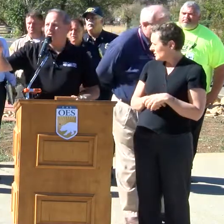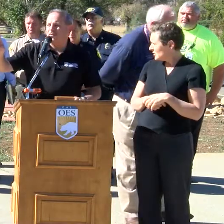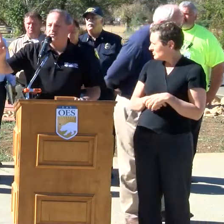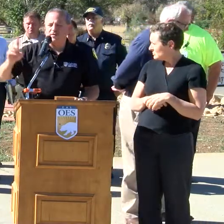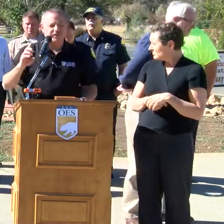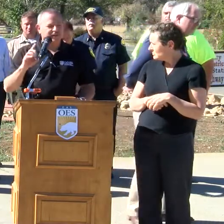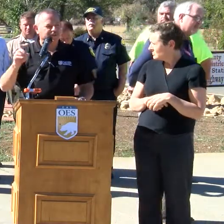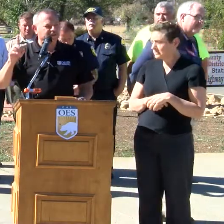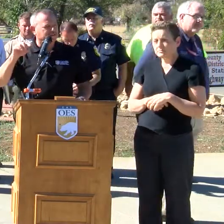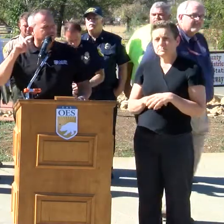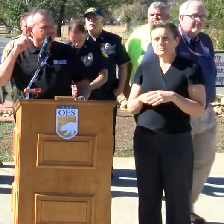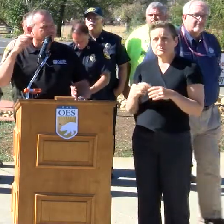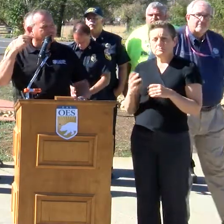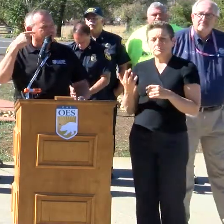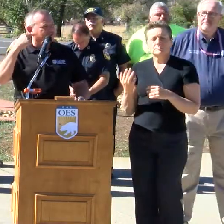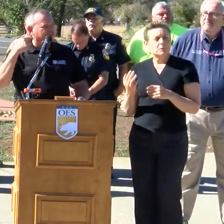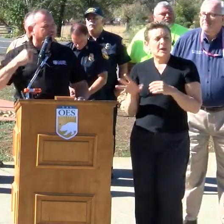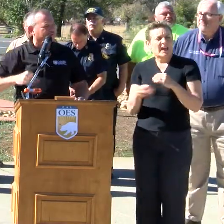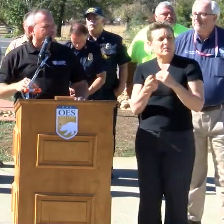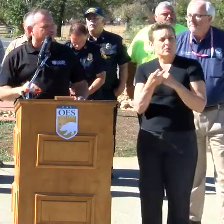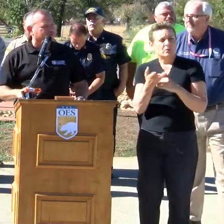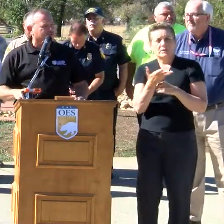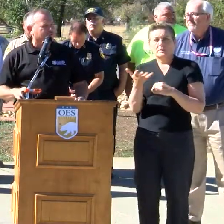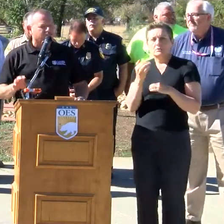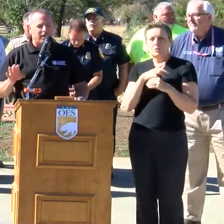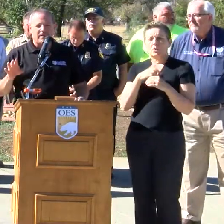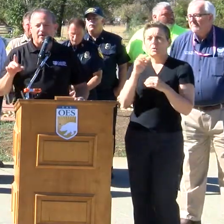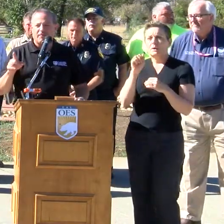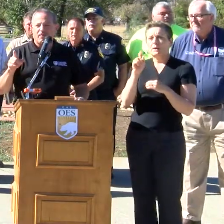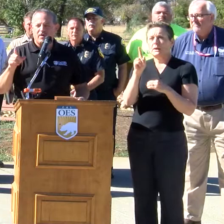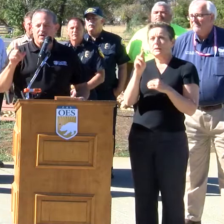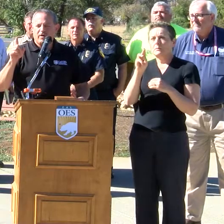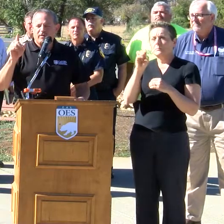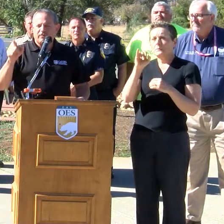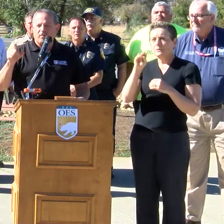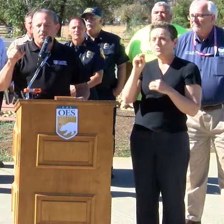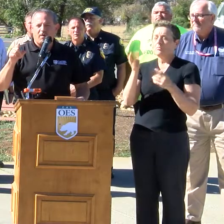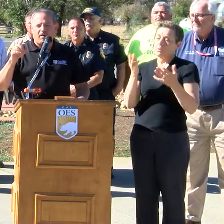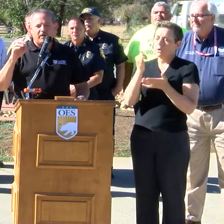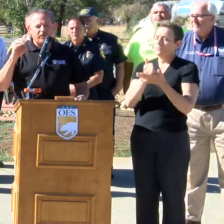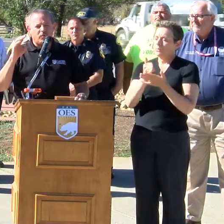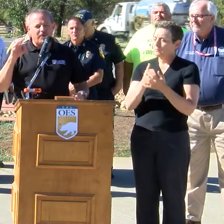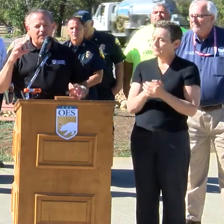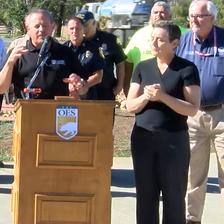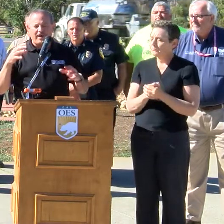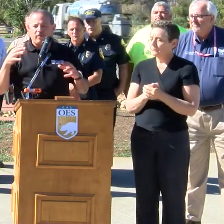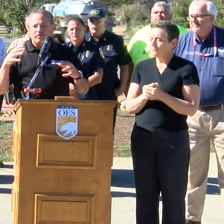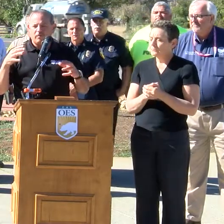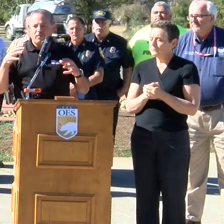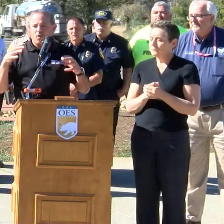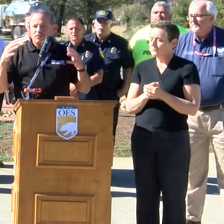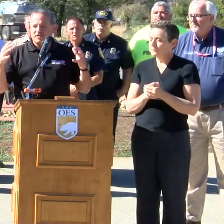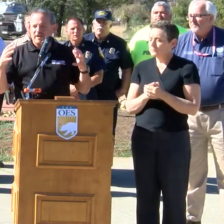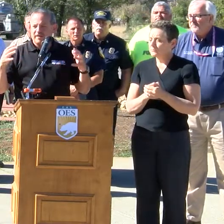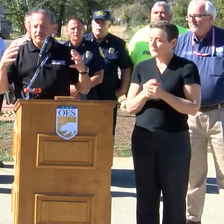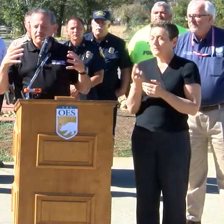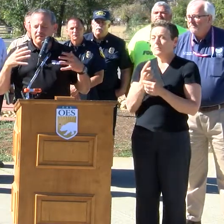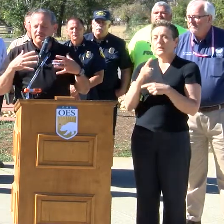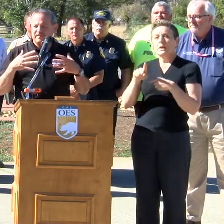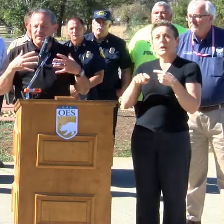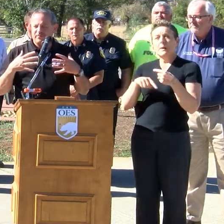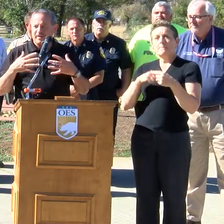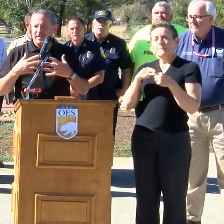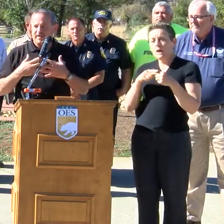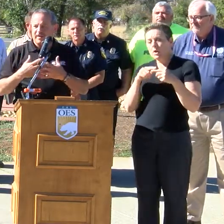Wait, hold on your question. Let me just add a couple things to the administrators that may be helpful. So, the one thing about oversight,